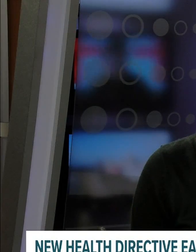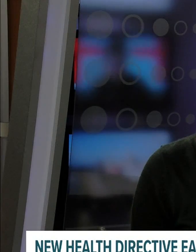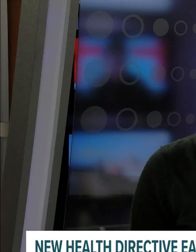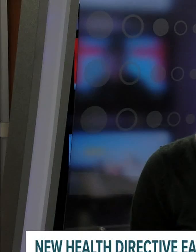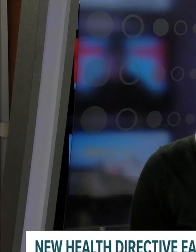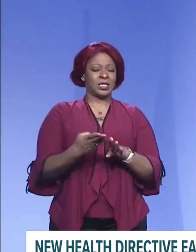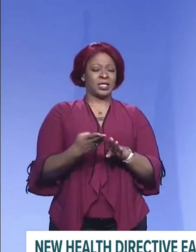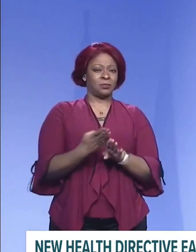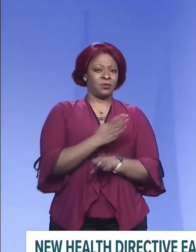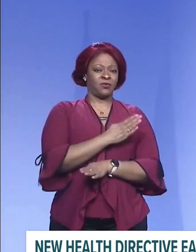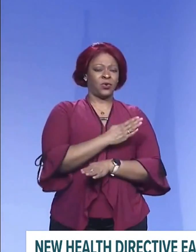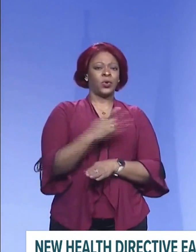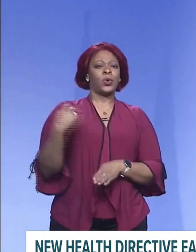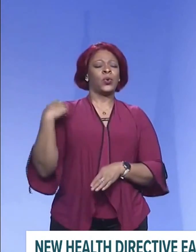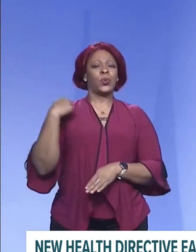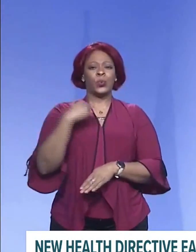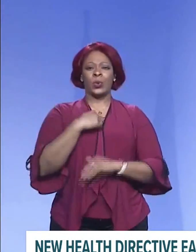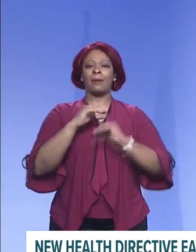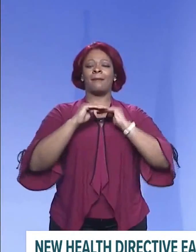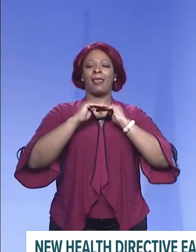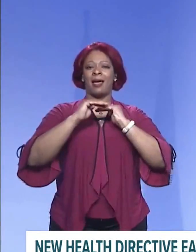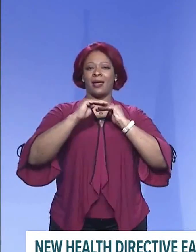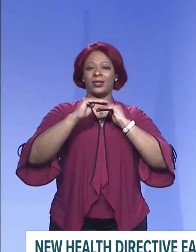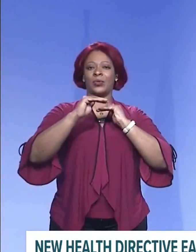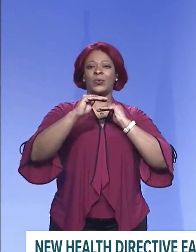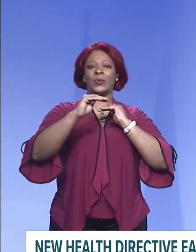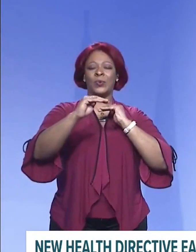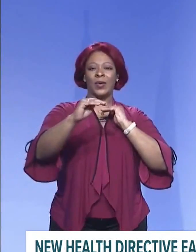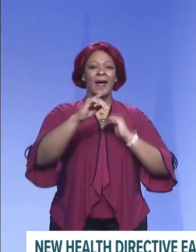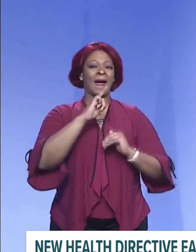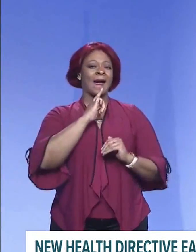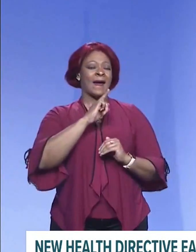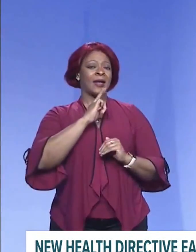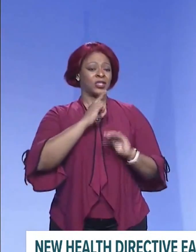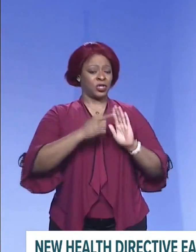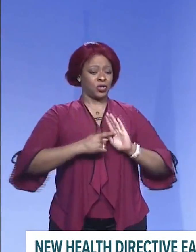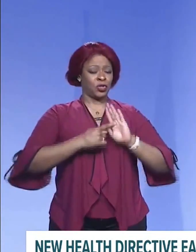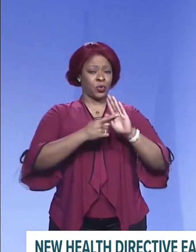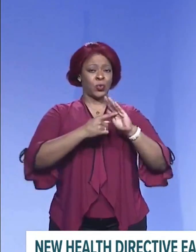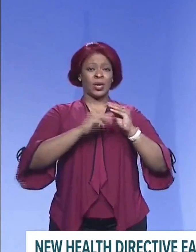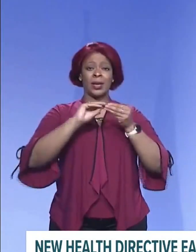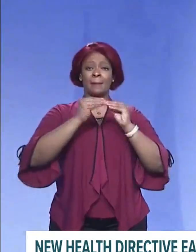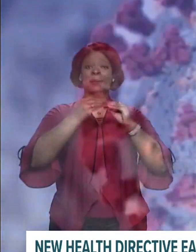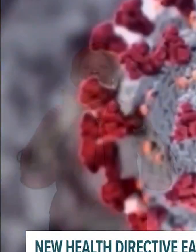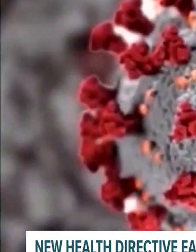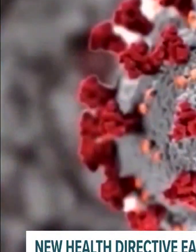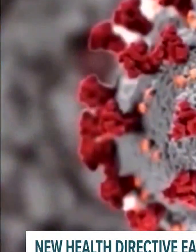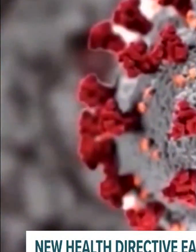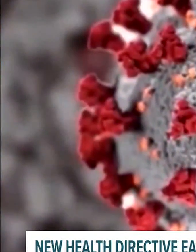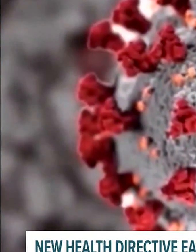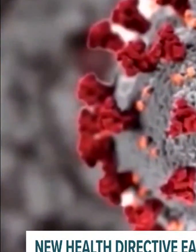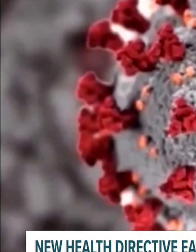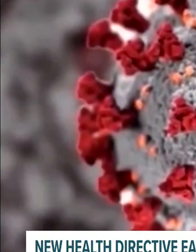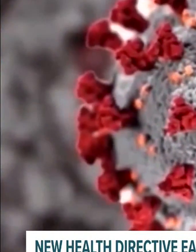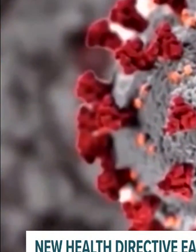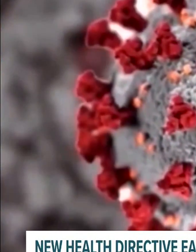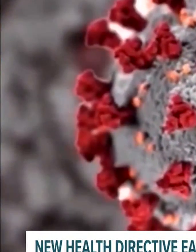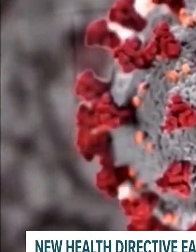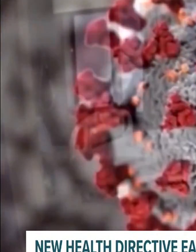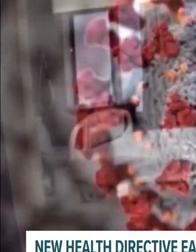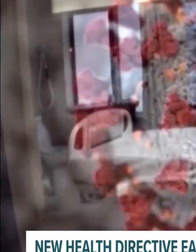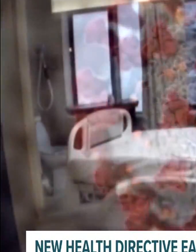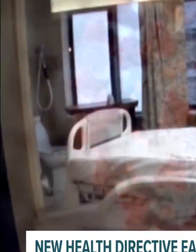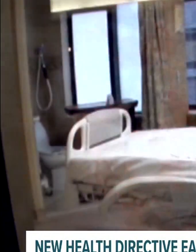expect. We've plateaued and actually are showing a downward trend. With Shelby County COVID-19